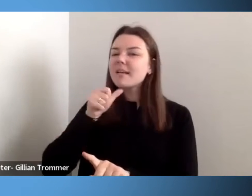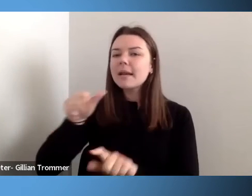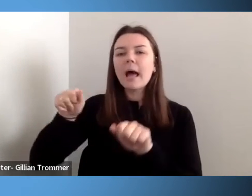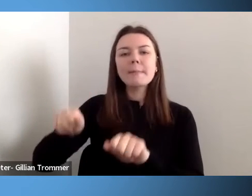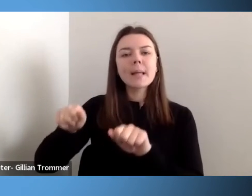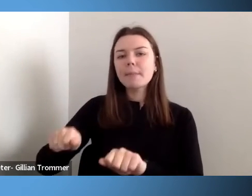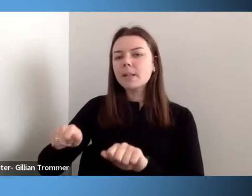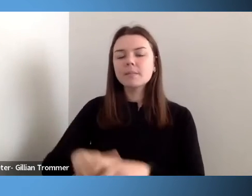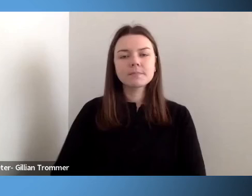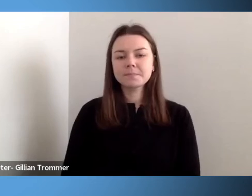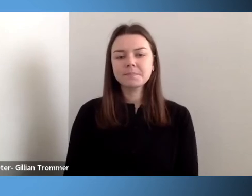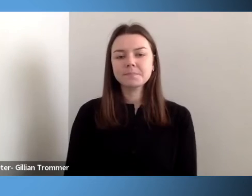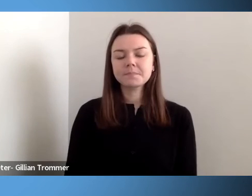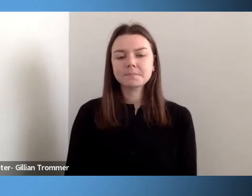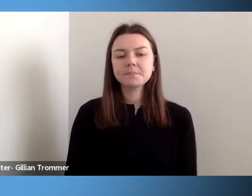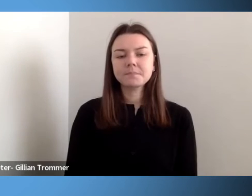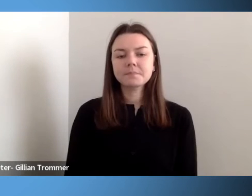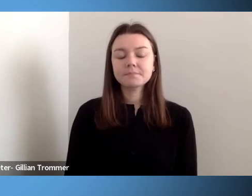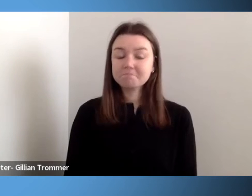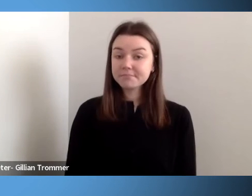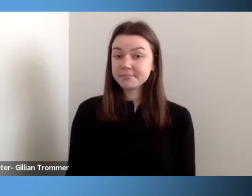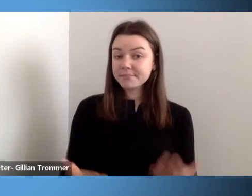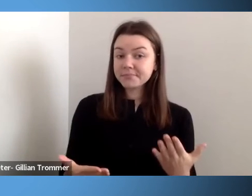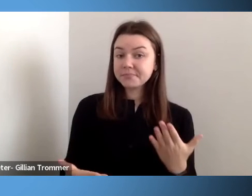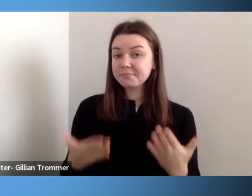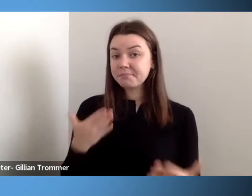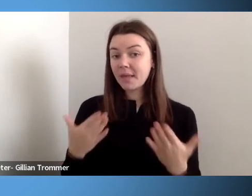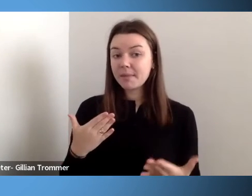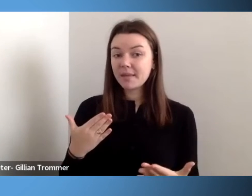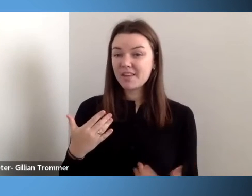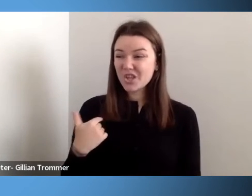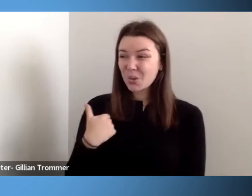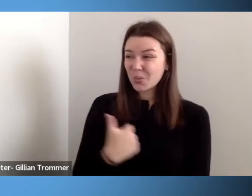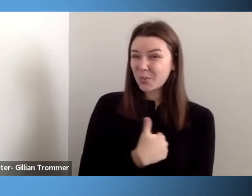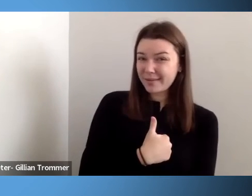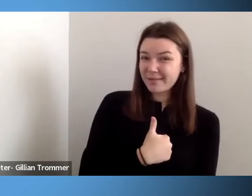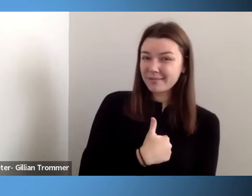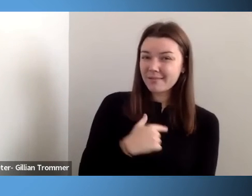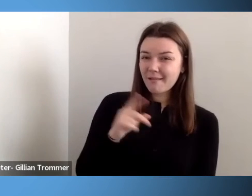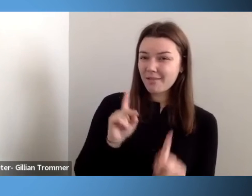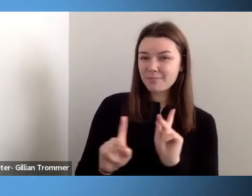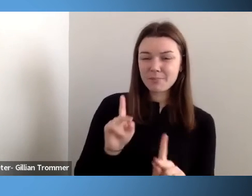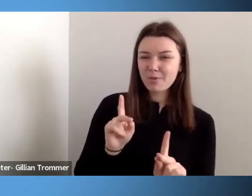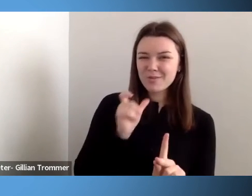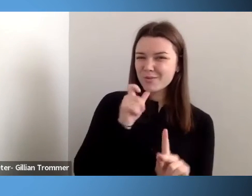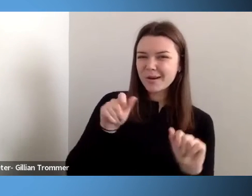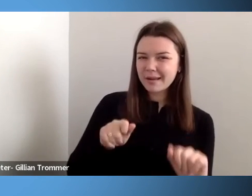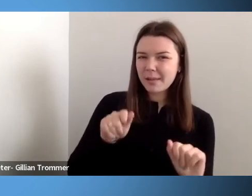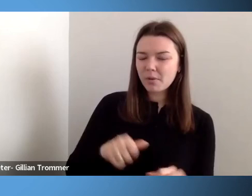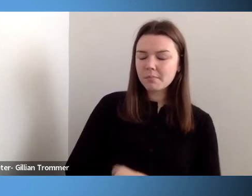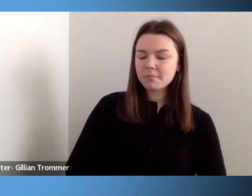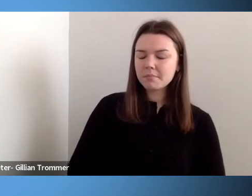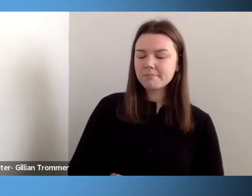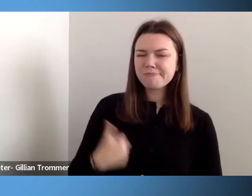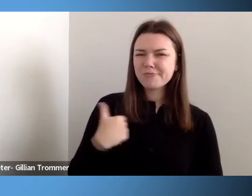Perhaps we are the ones who are less able because we lack the vision, the compassion, the